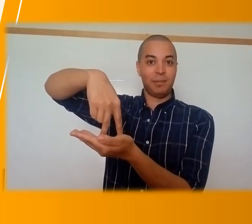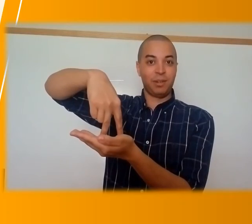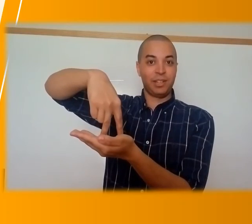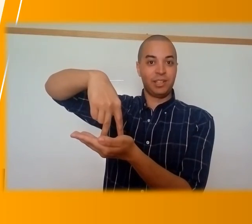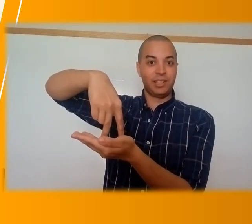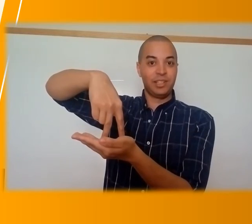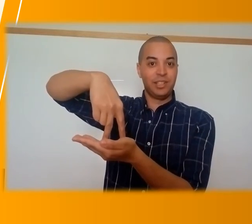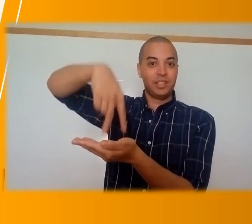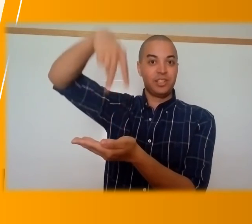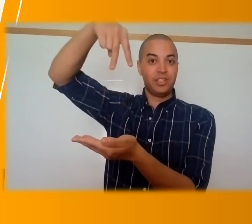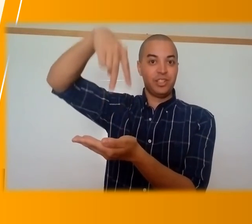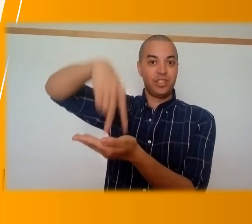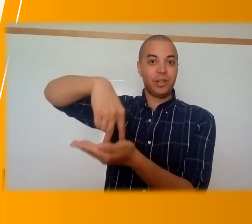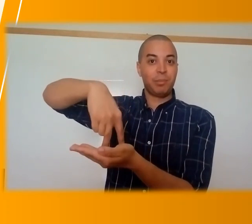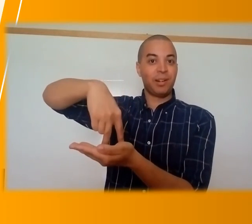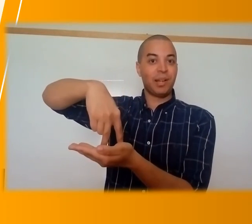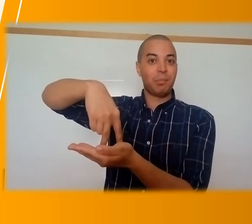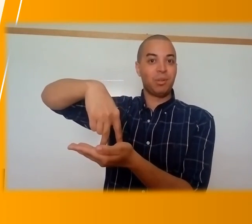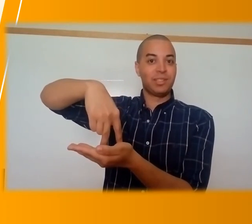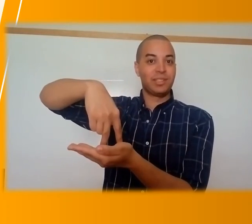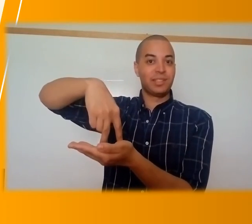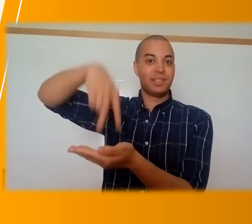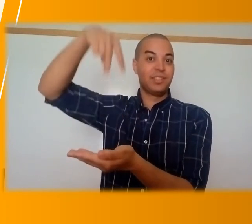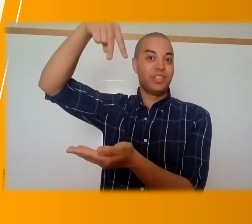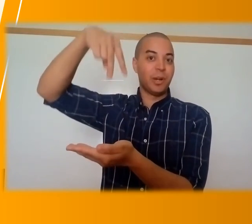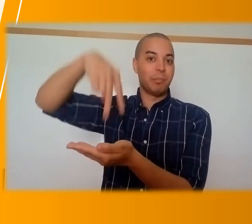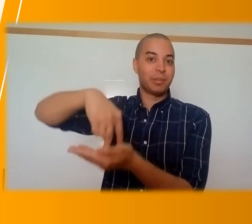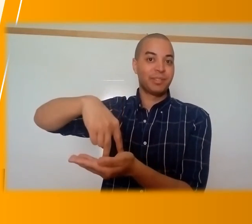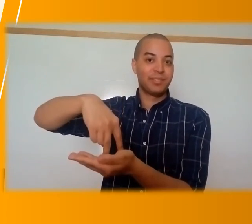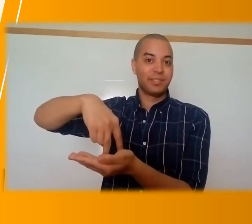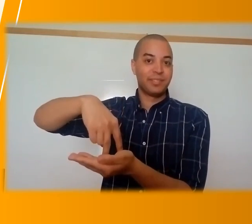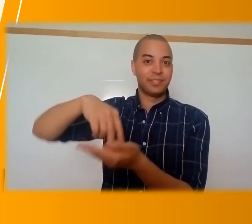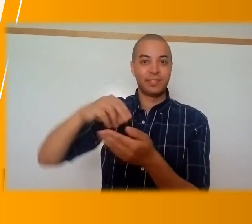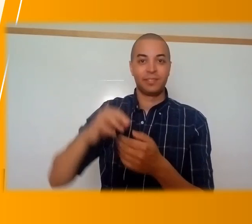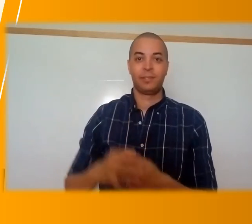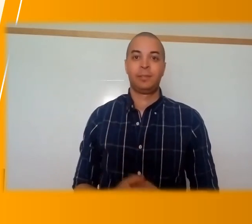and we're going to jump or hop once. Jump.